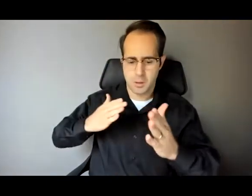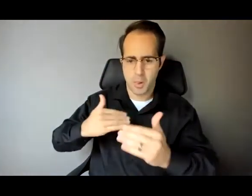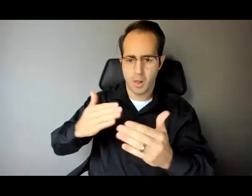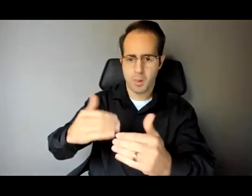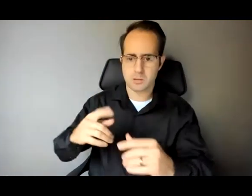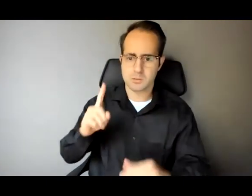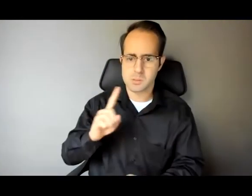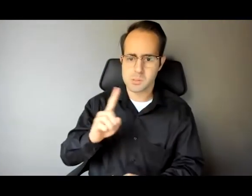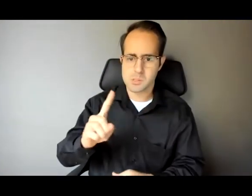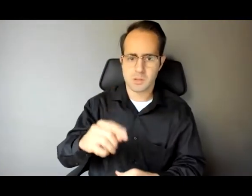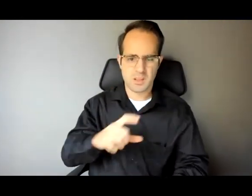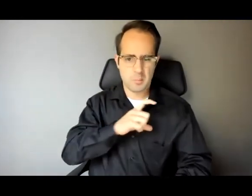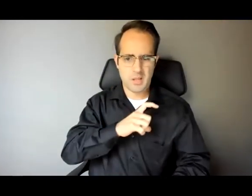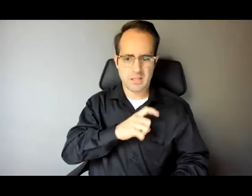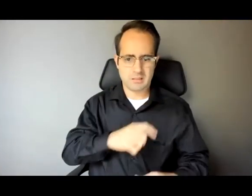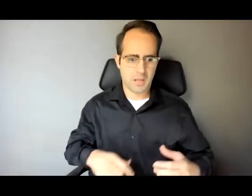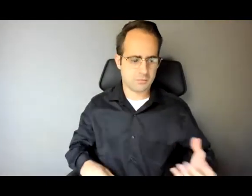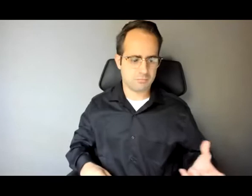clutched his police badge in his left.